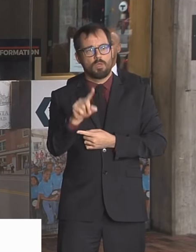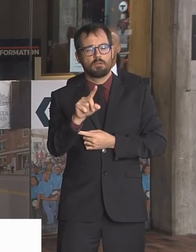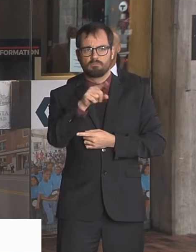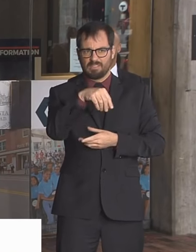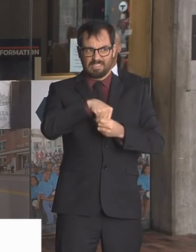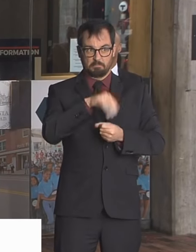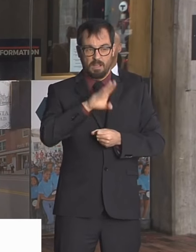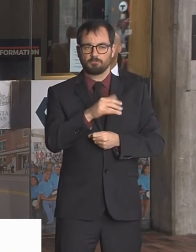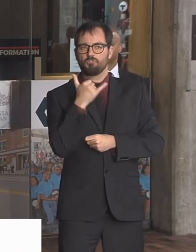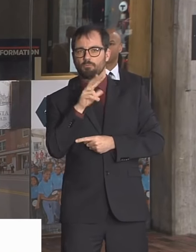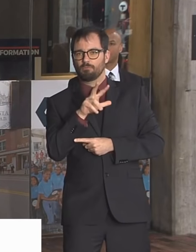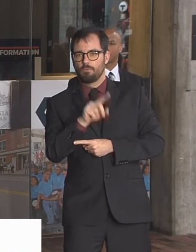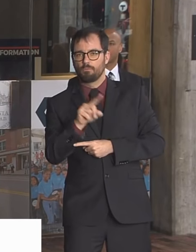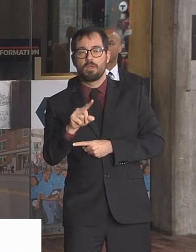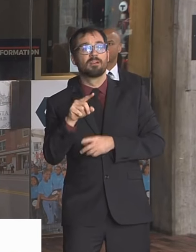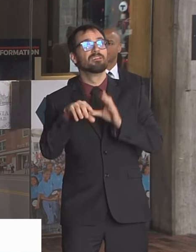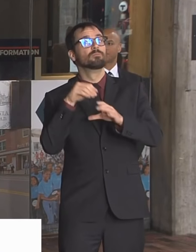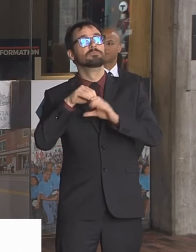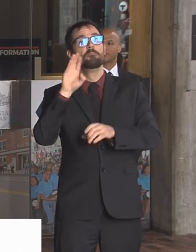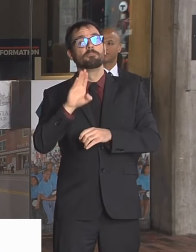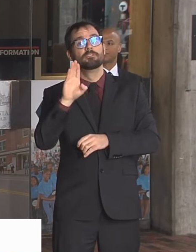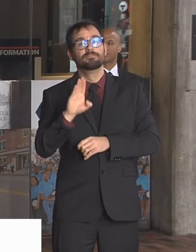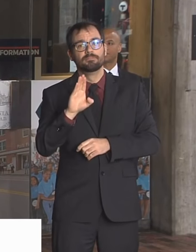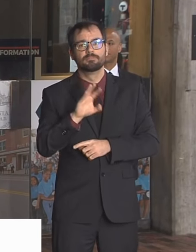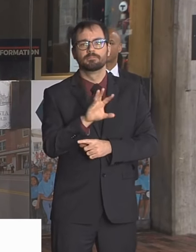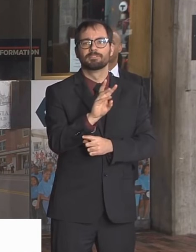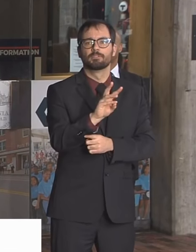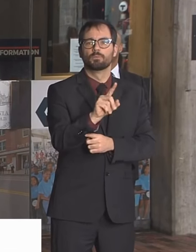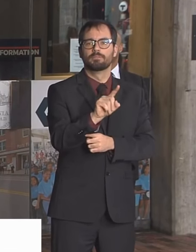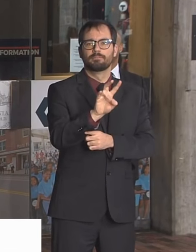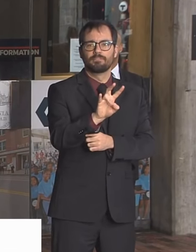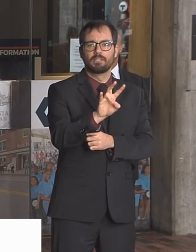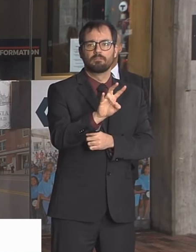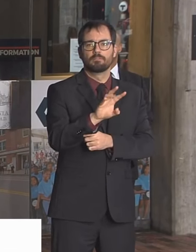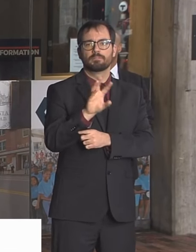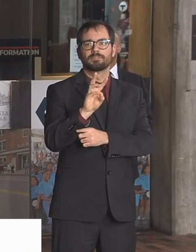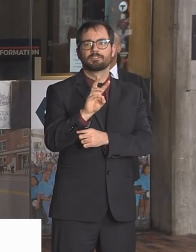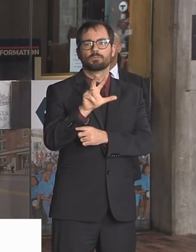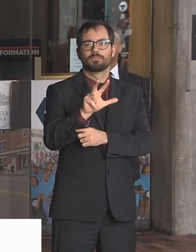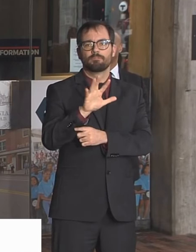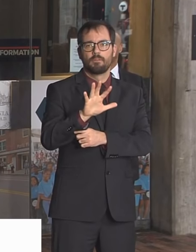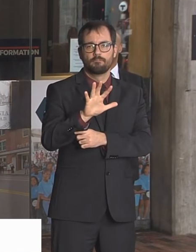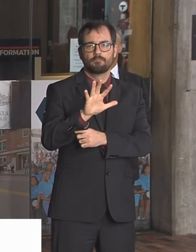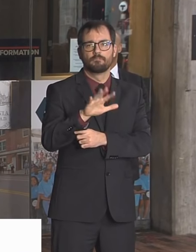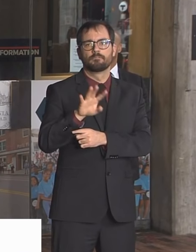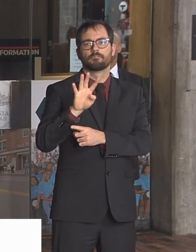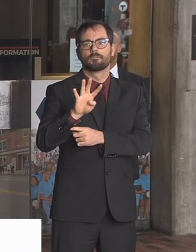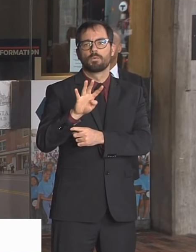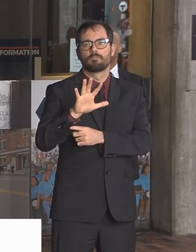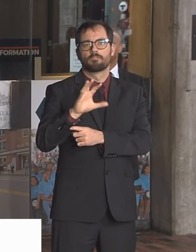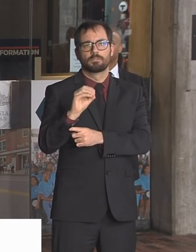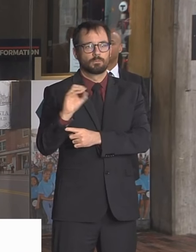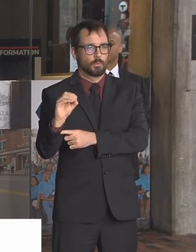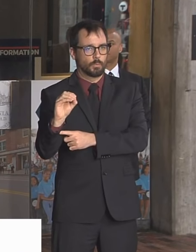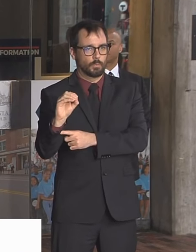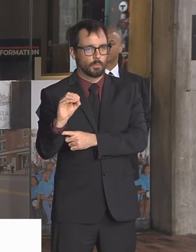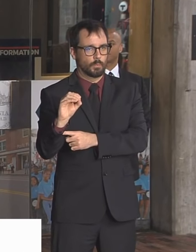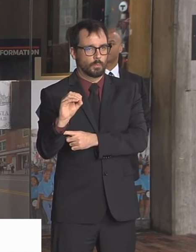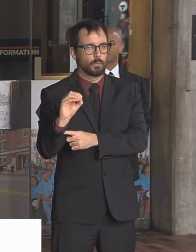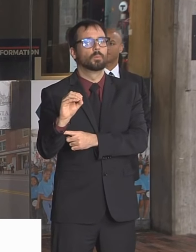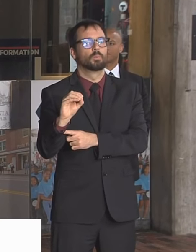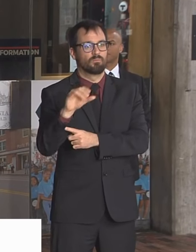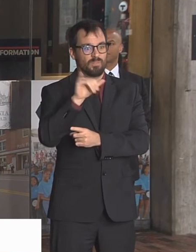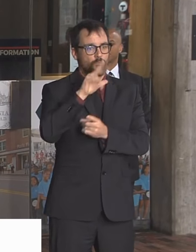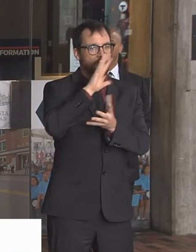call 617-635-4500. This is not for us to stockpile and have. This is for us to share, not just with the Boston